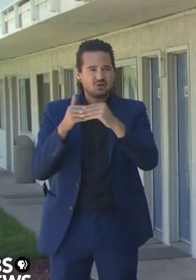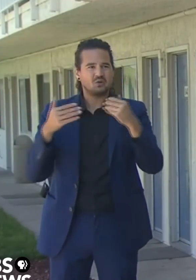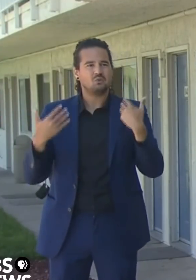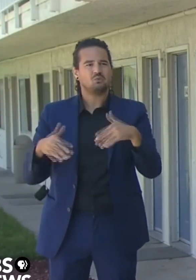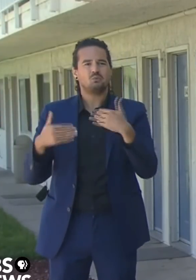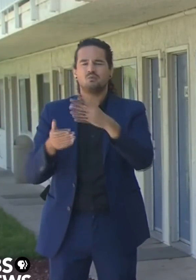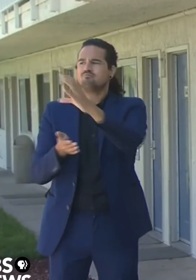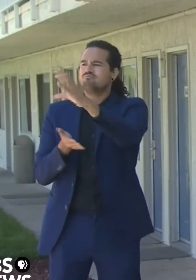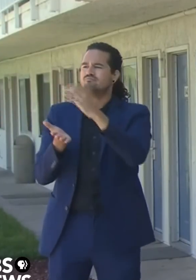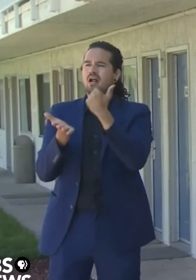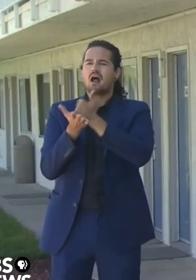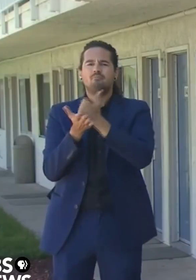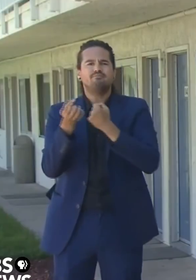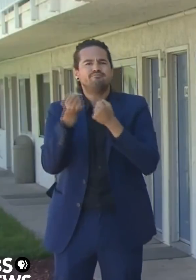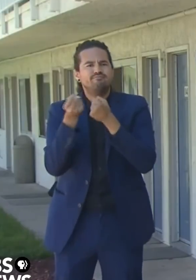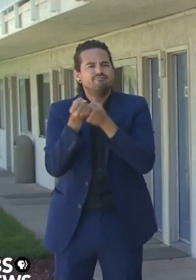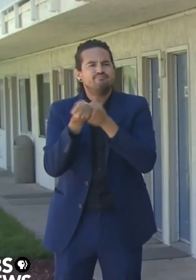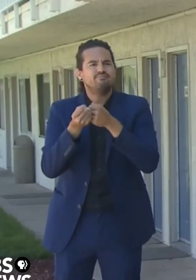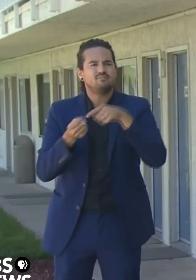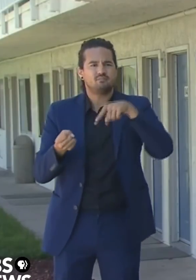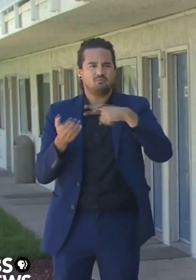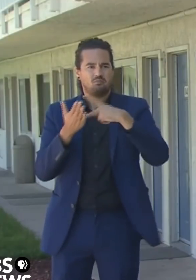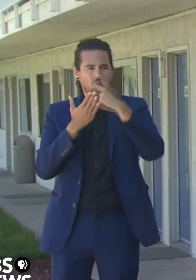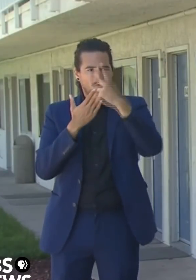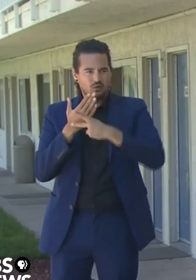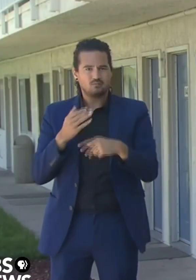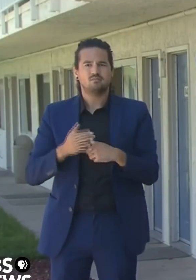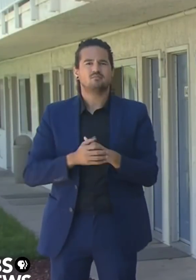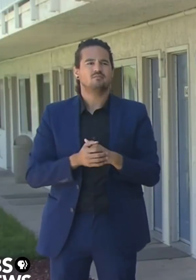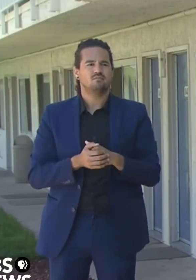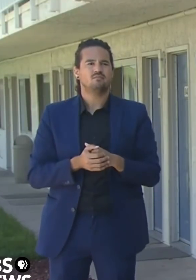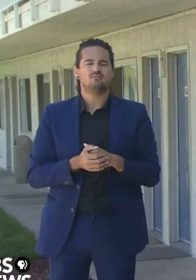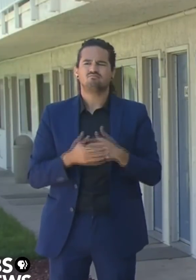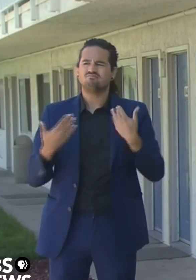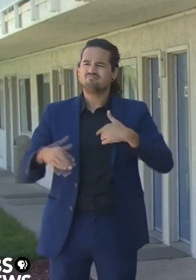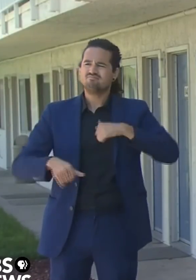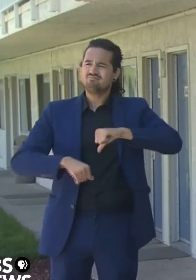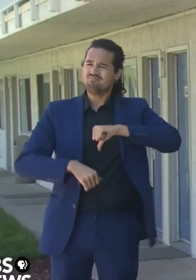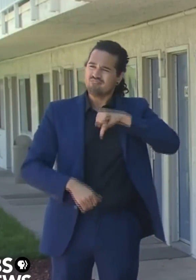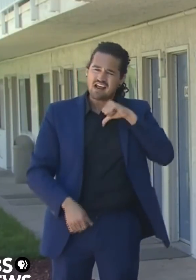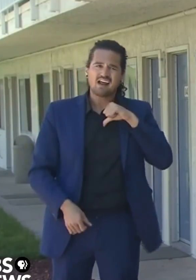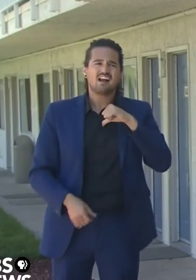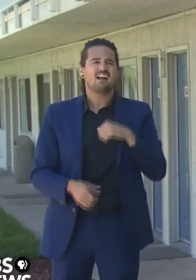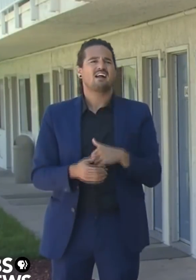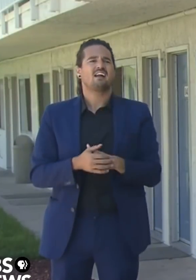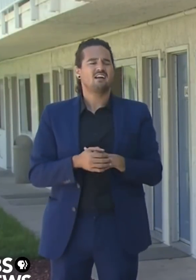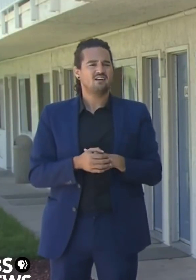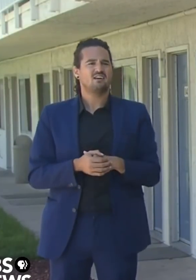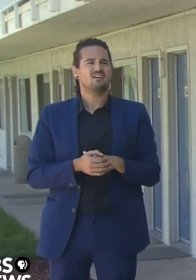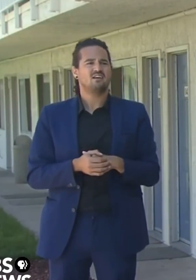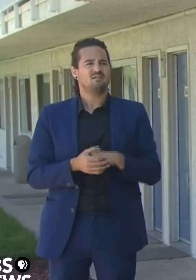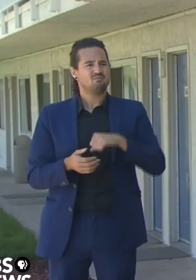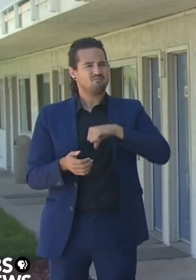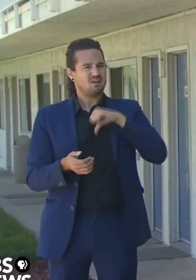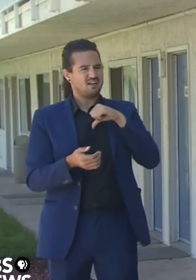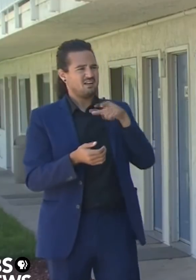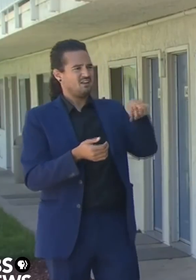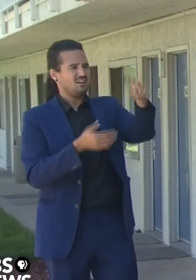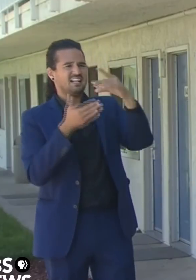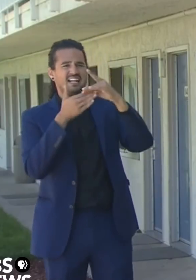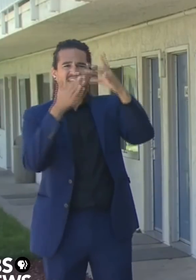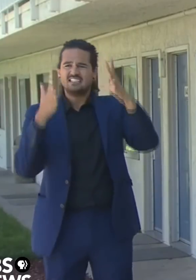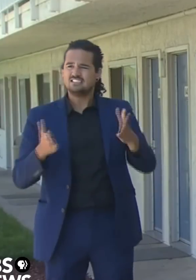as well. So we're very proud to make this announcement today. I'm very proud of the leadership here at the local level.